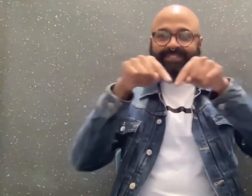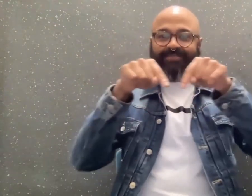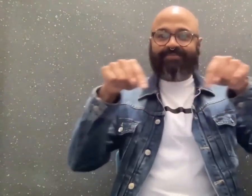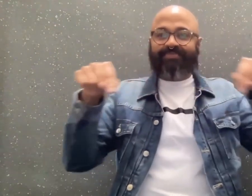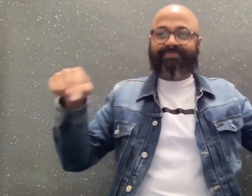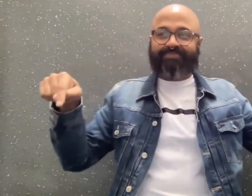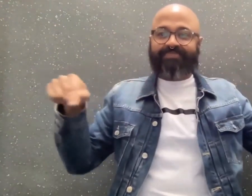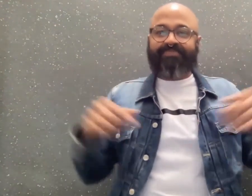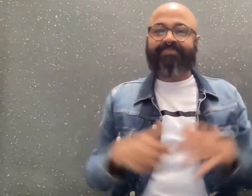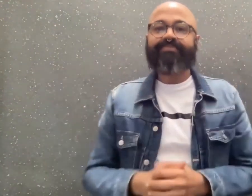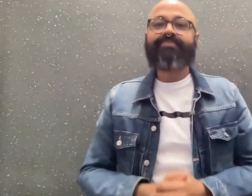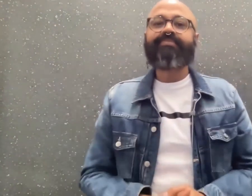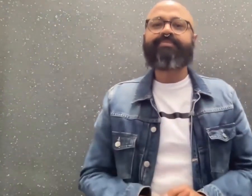may add it at the bottom of the screen.